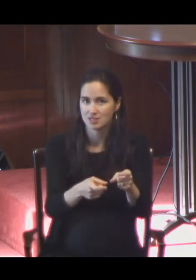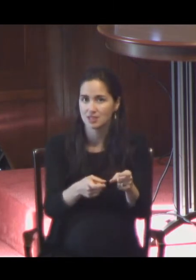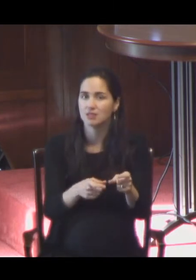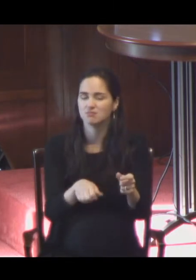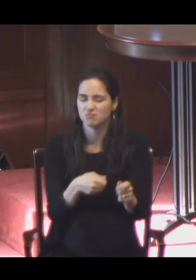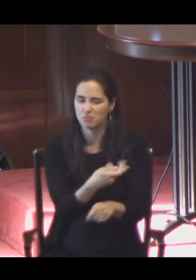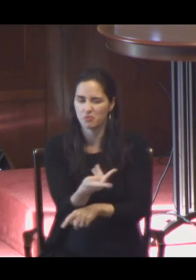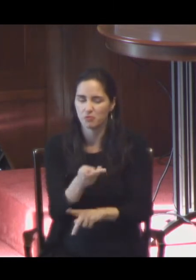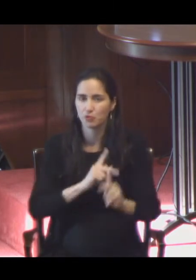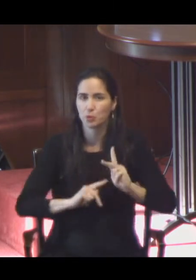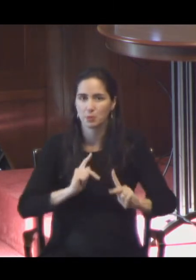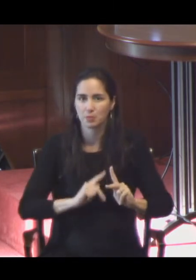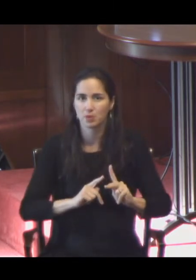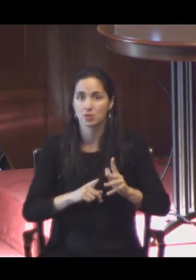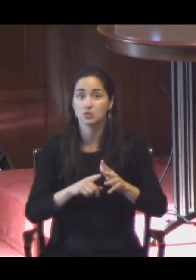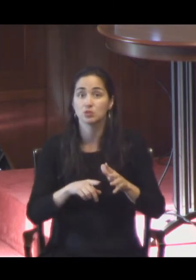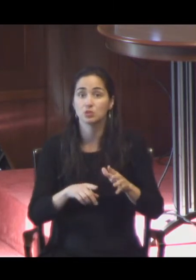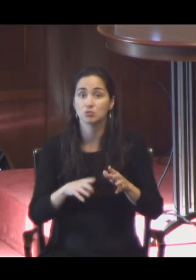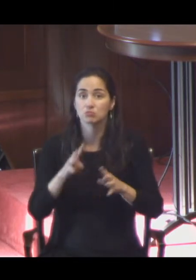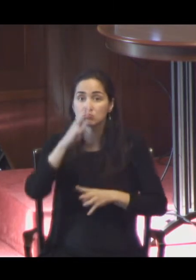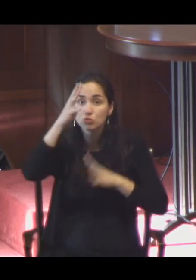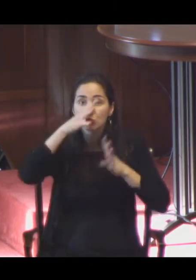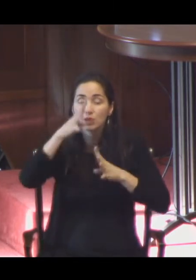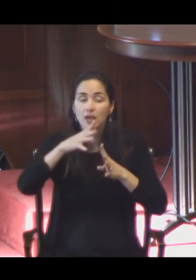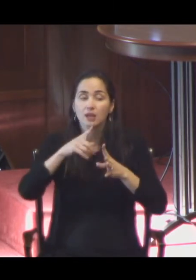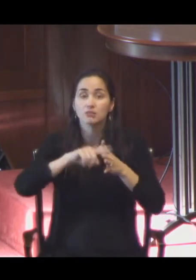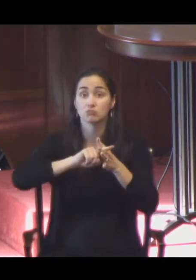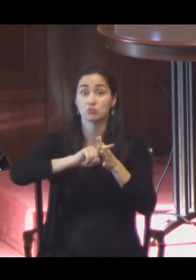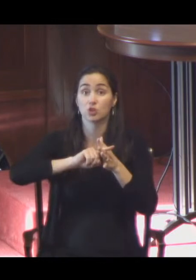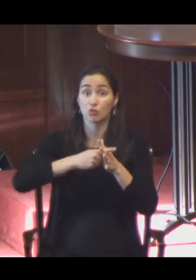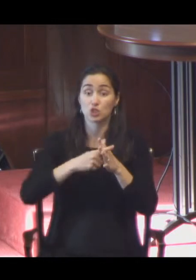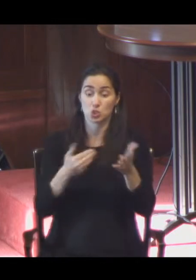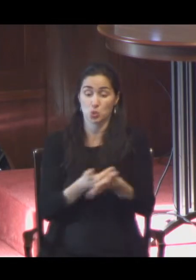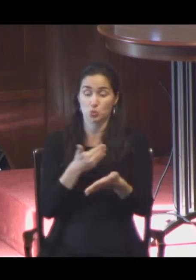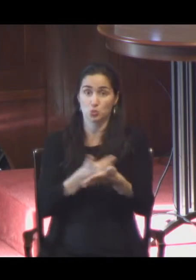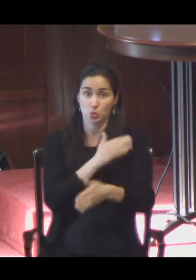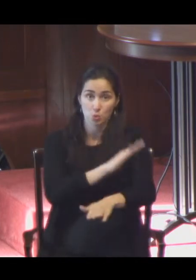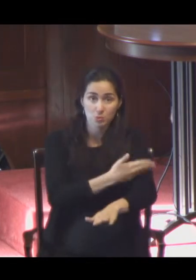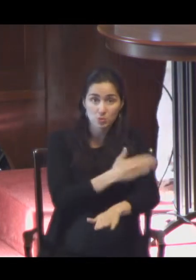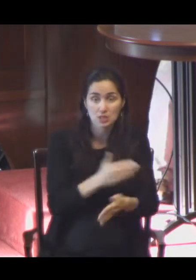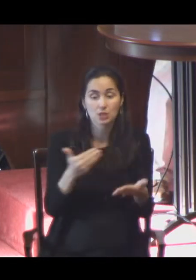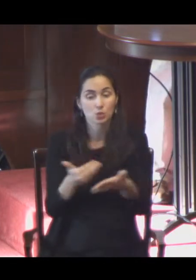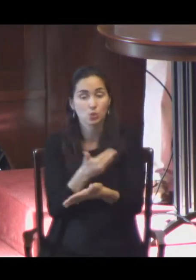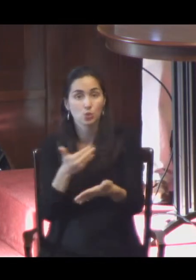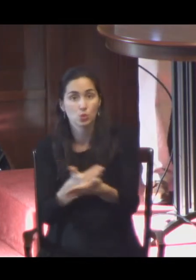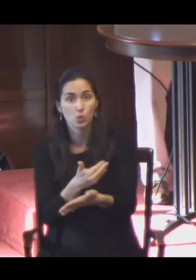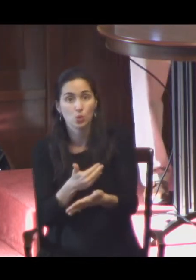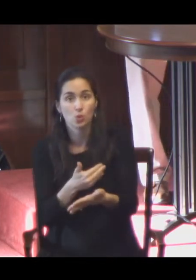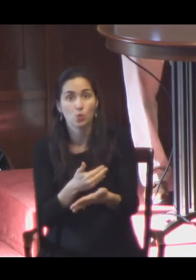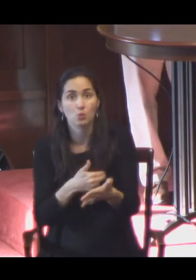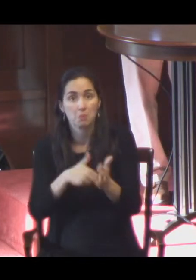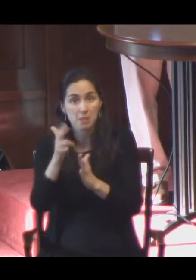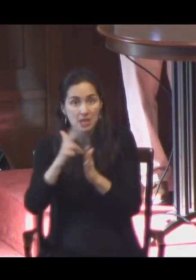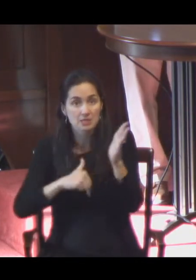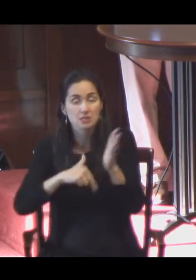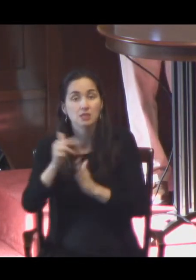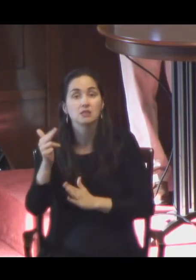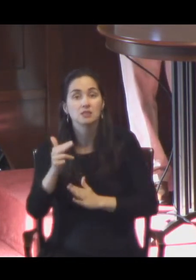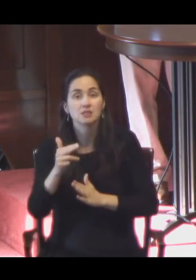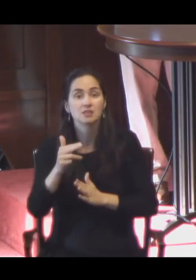paintings and original music in response to T.S. Eliot's four quartets. And this project has been touring around the country. It's